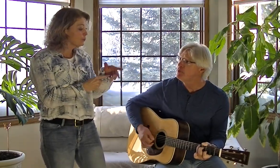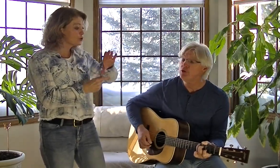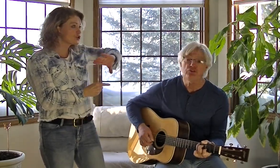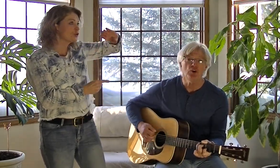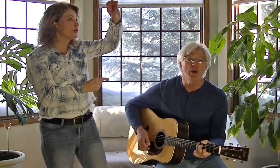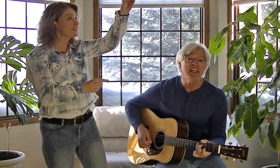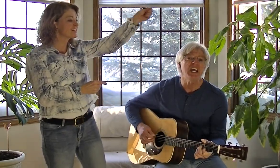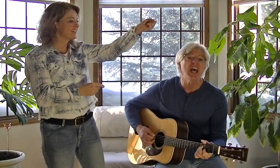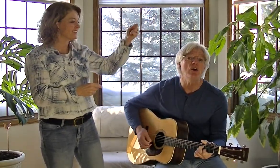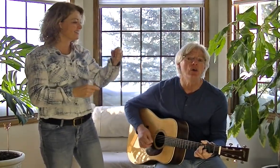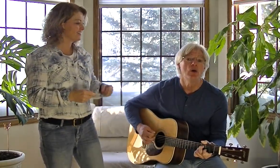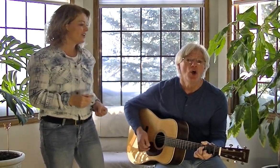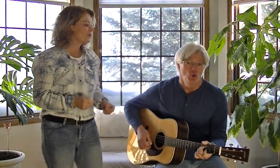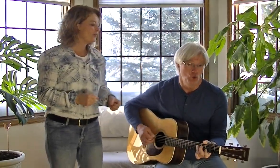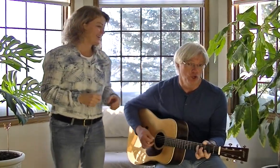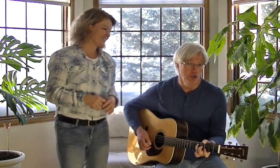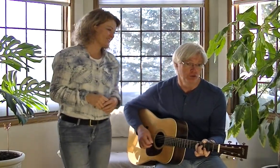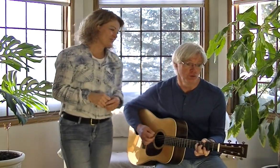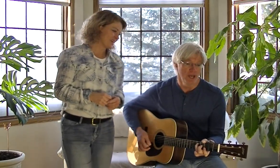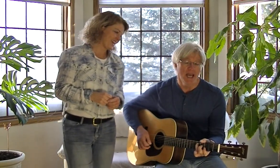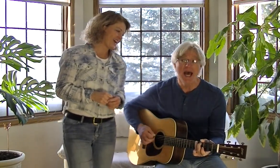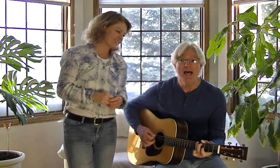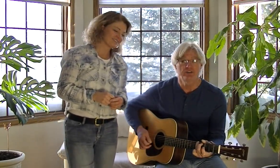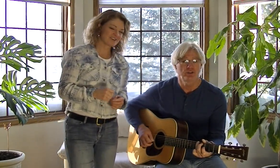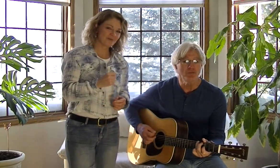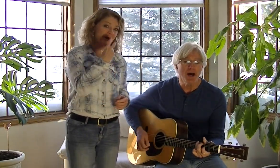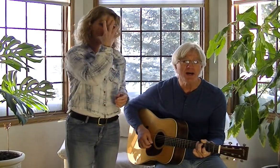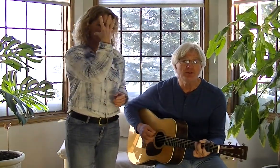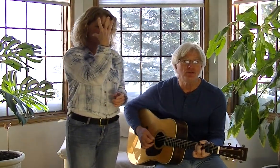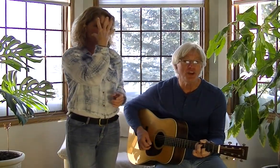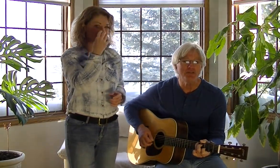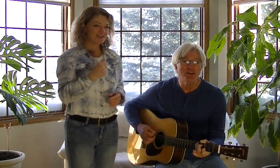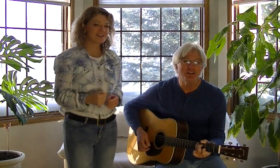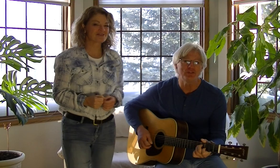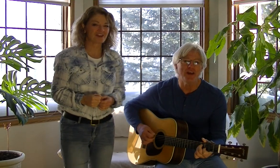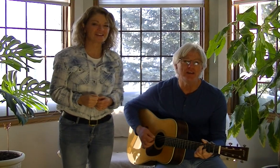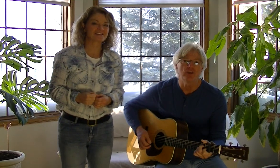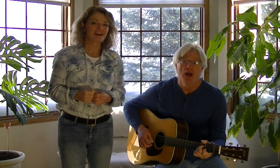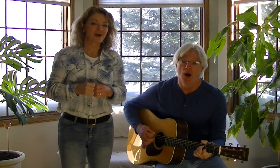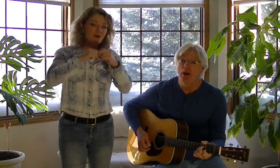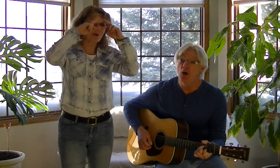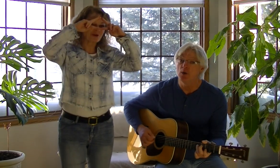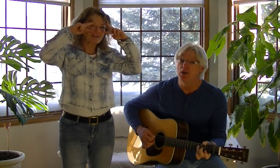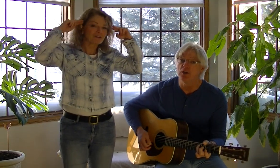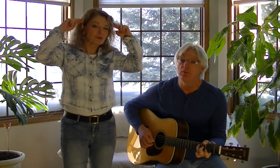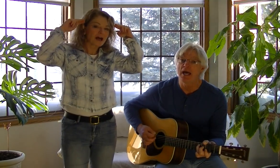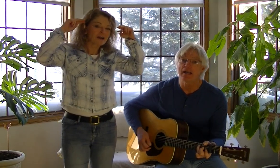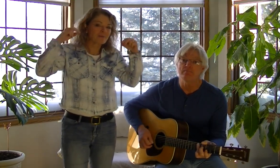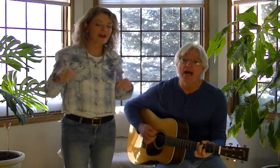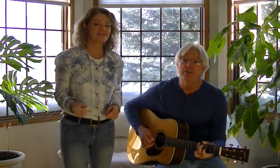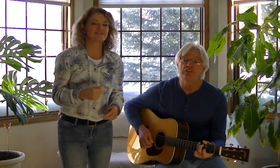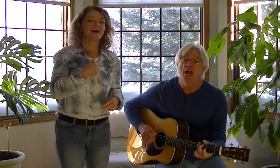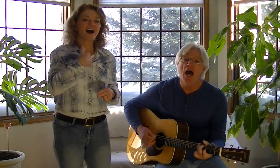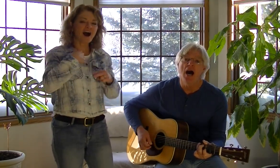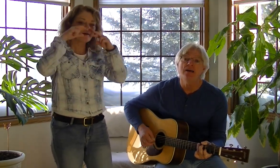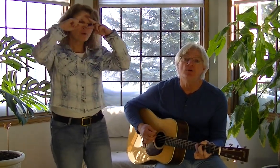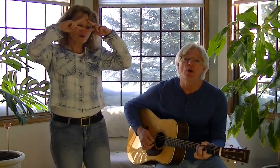bushy ring tail. What else you're making us? For Mama's chibi's face. I wear a little black mask. I'm a